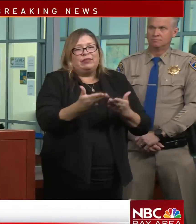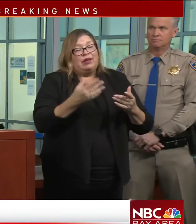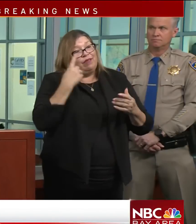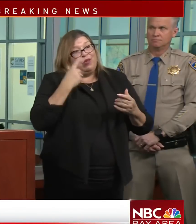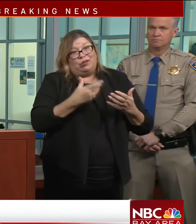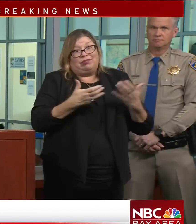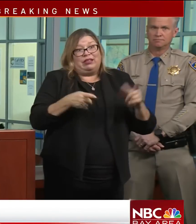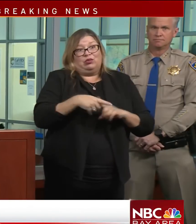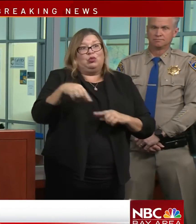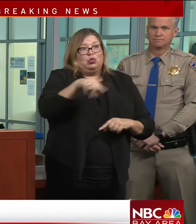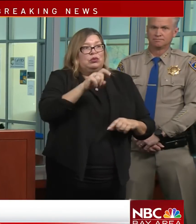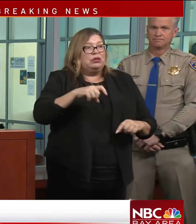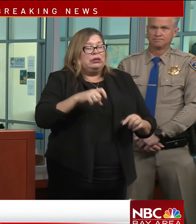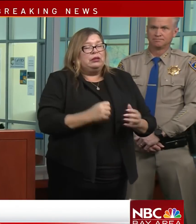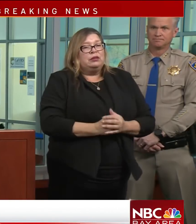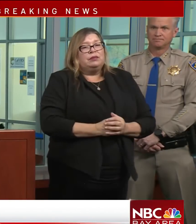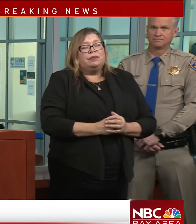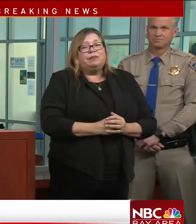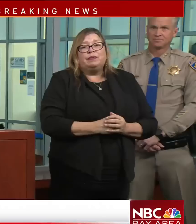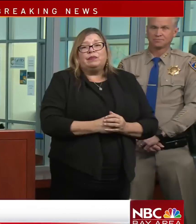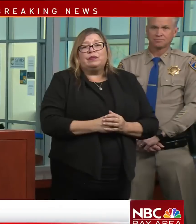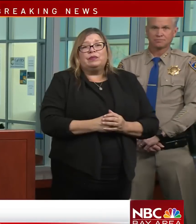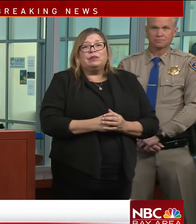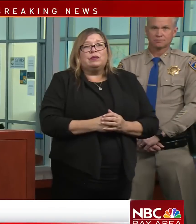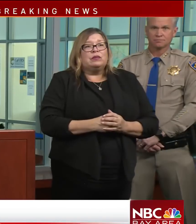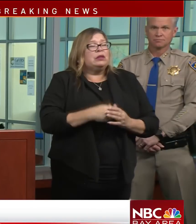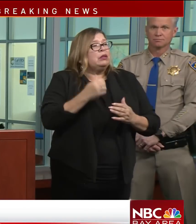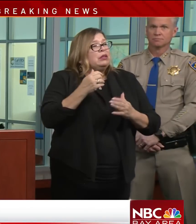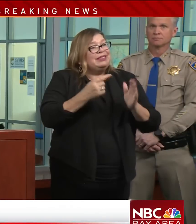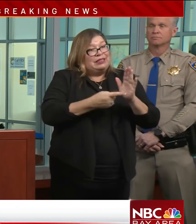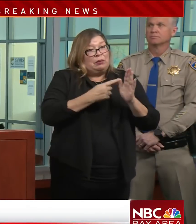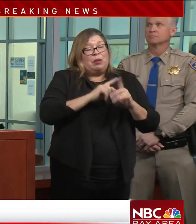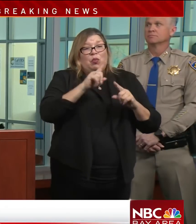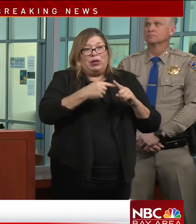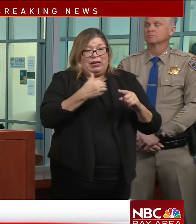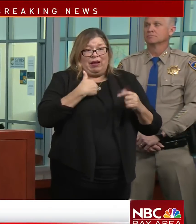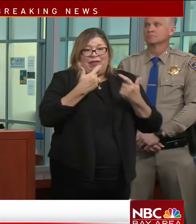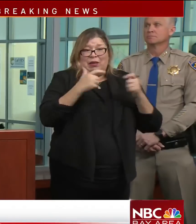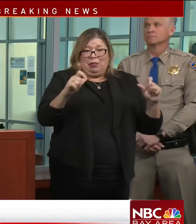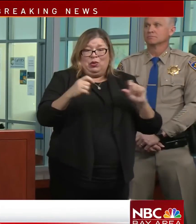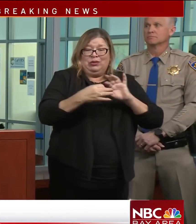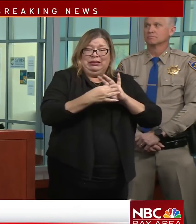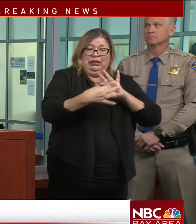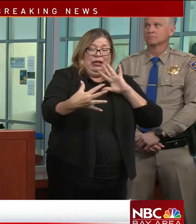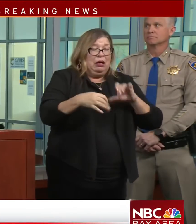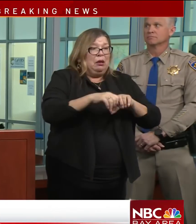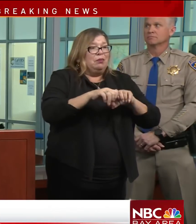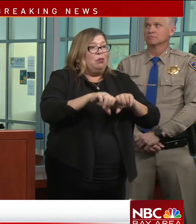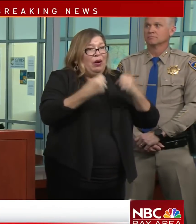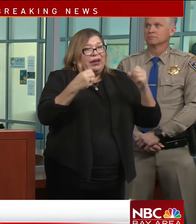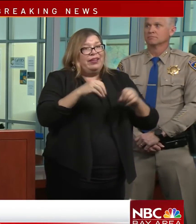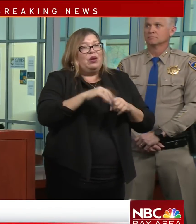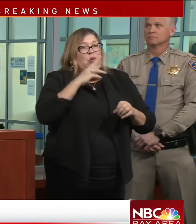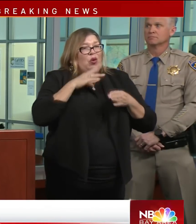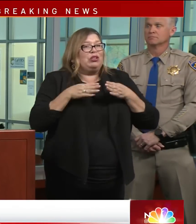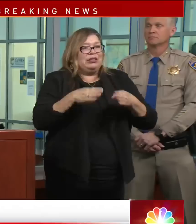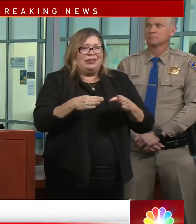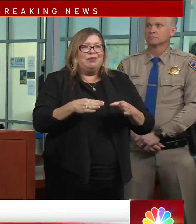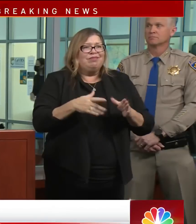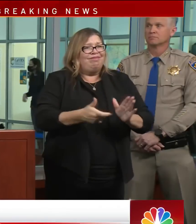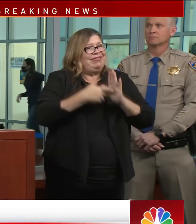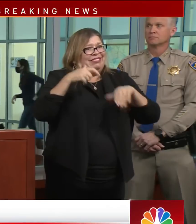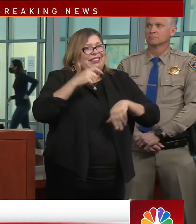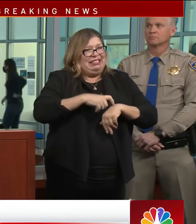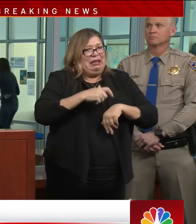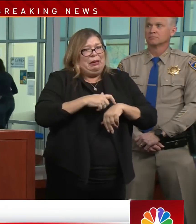Some of these things where you get large breaks in the system do take a while to replace. And that is a